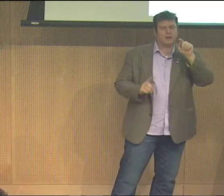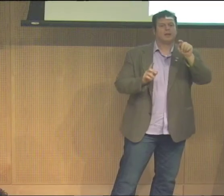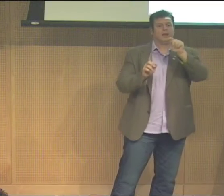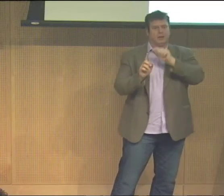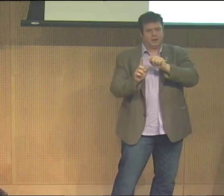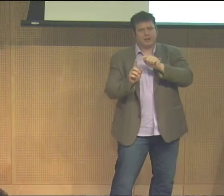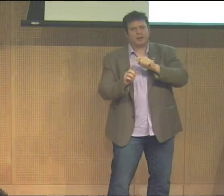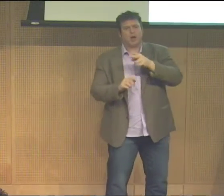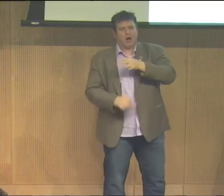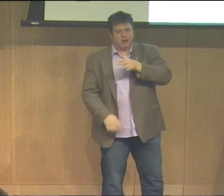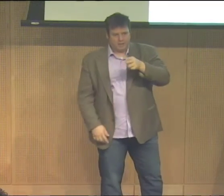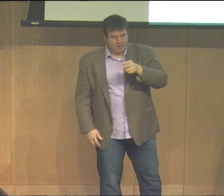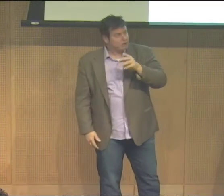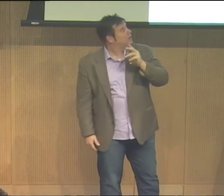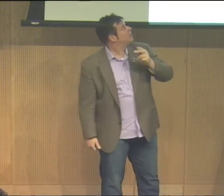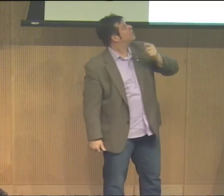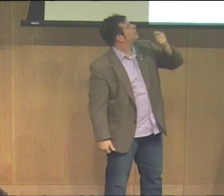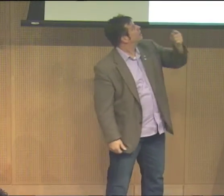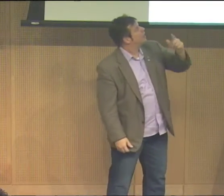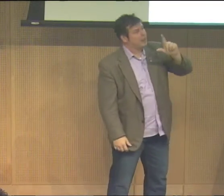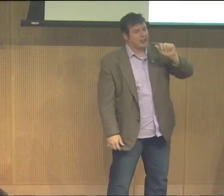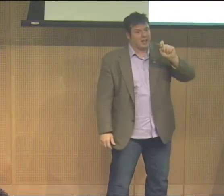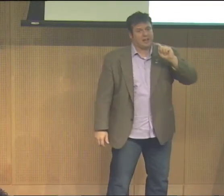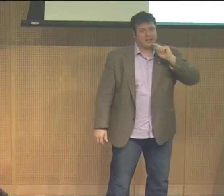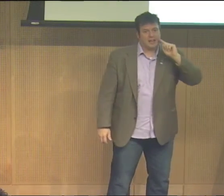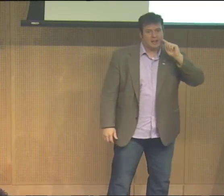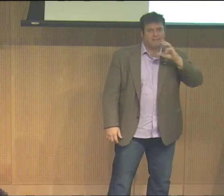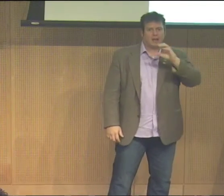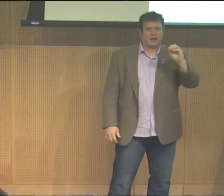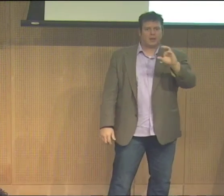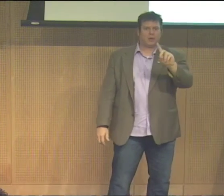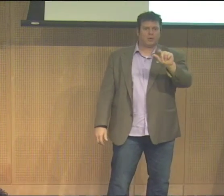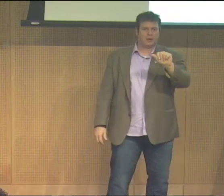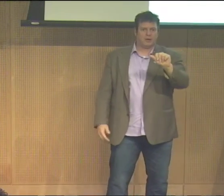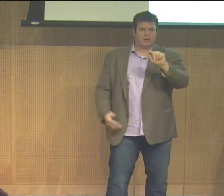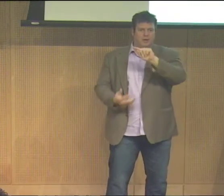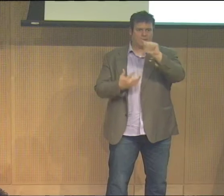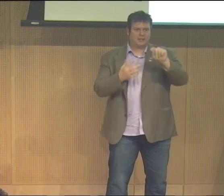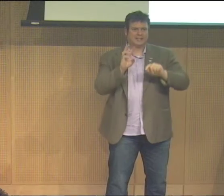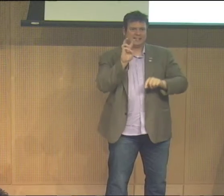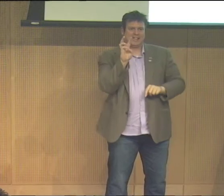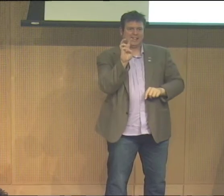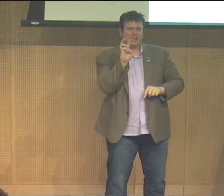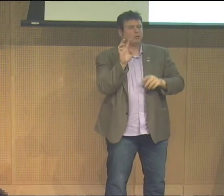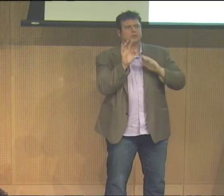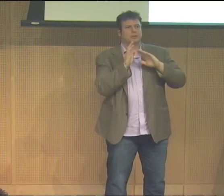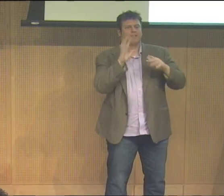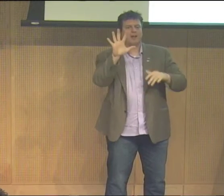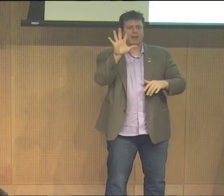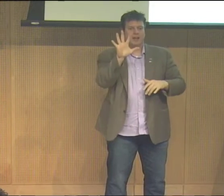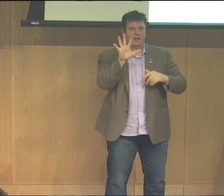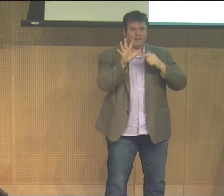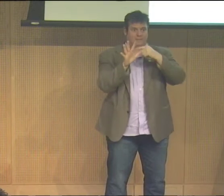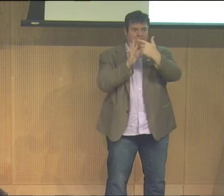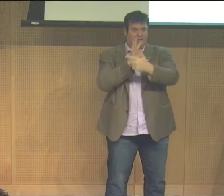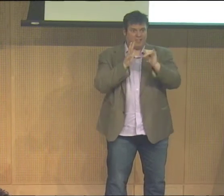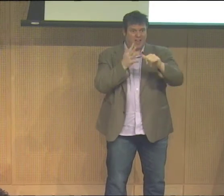there we have hard of hearing we have late deafened and we have coda okay so six no excuse me five